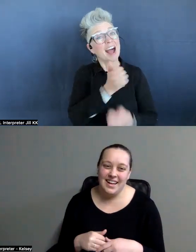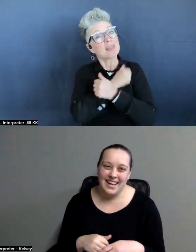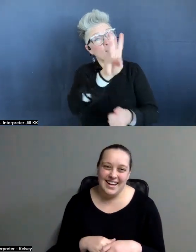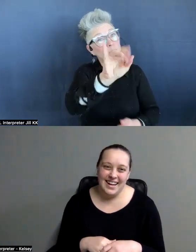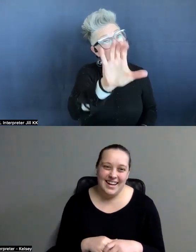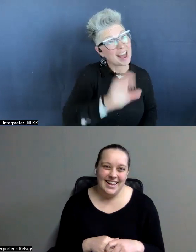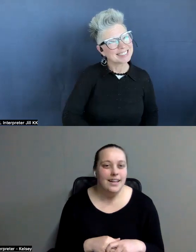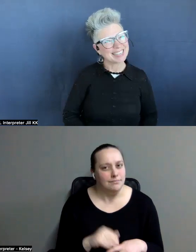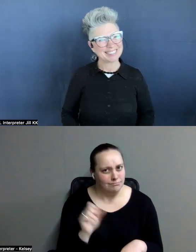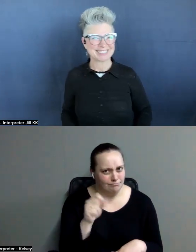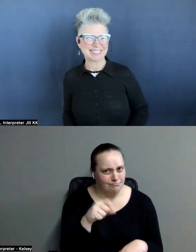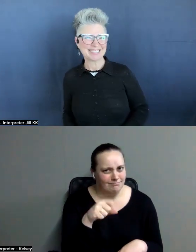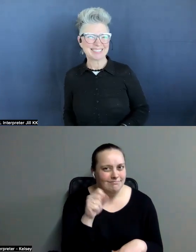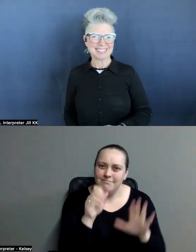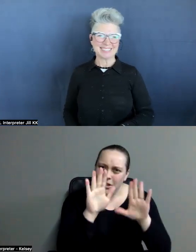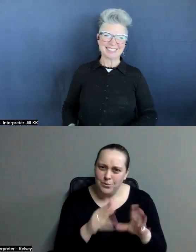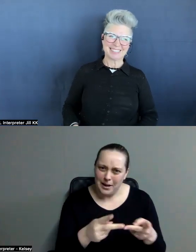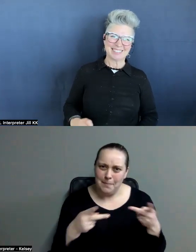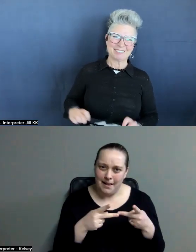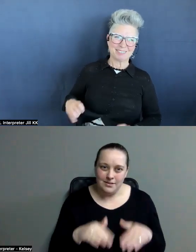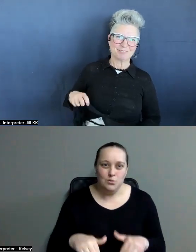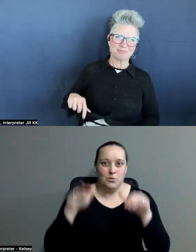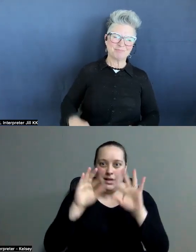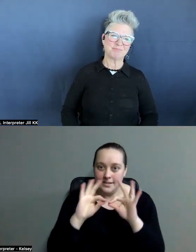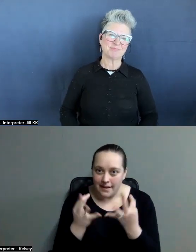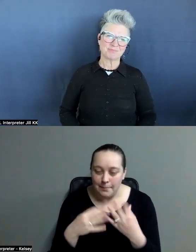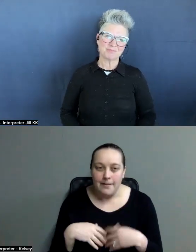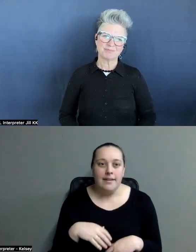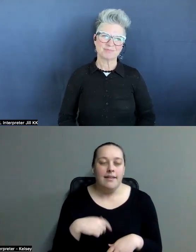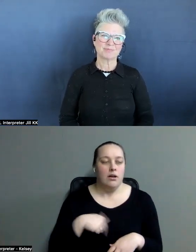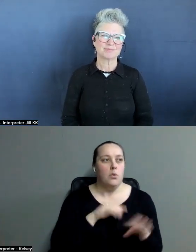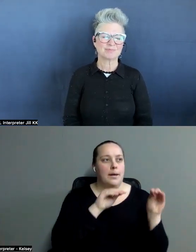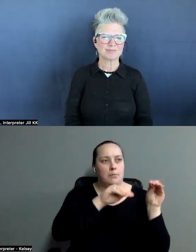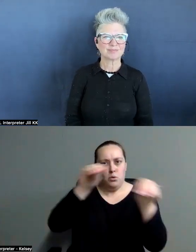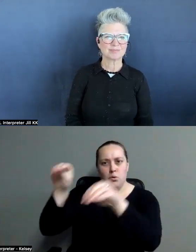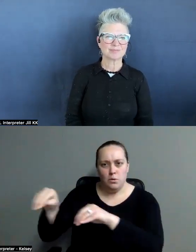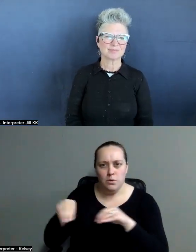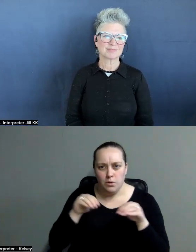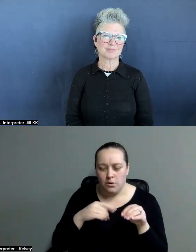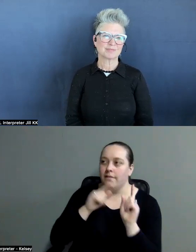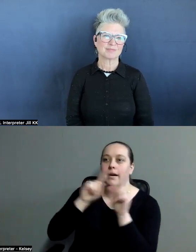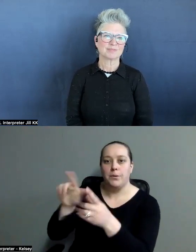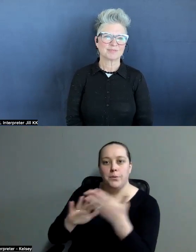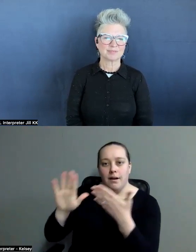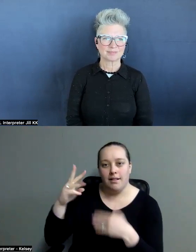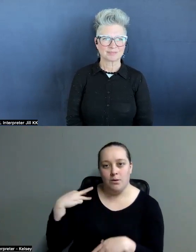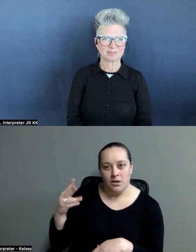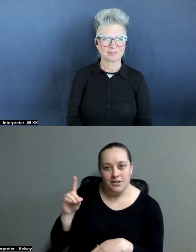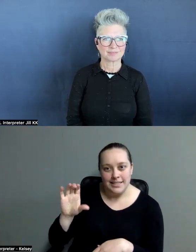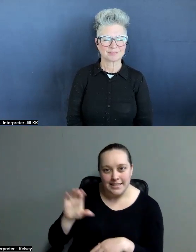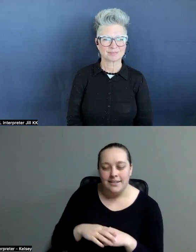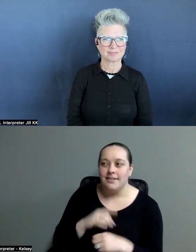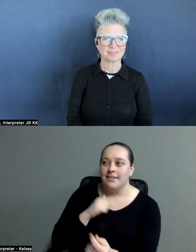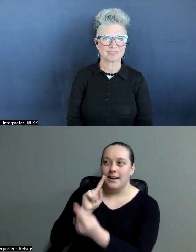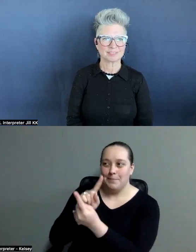Yeah, definitely. It's great place to raise the family. We moved around. went to college in Washington, D.C. Met my